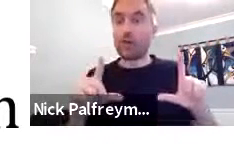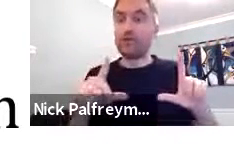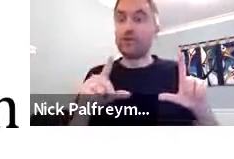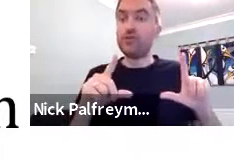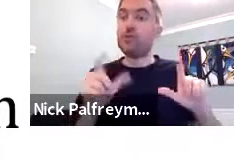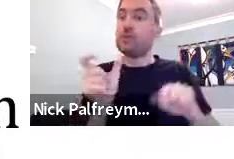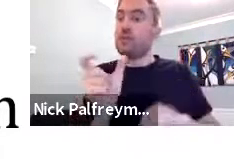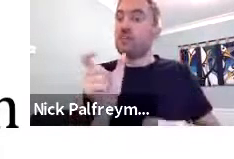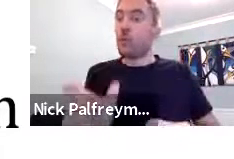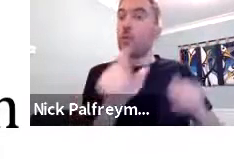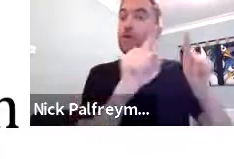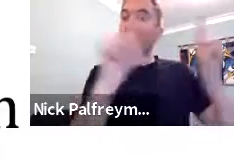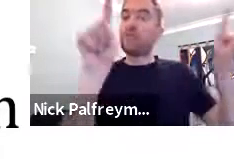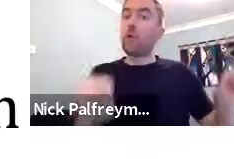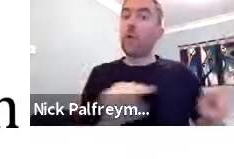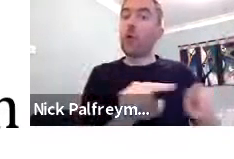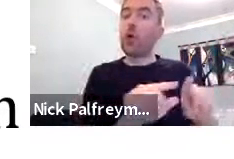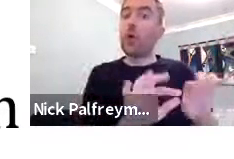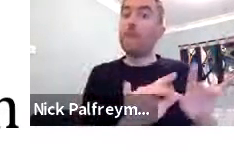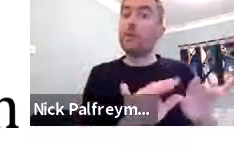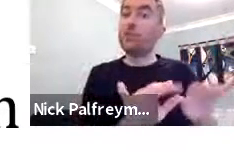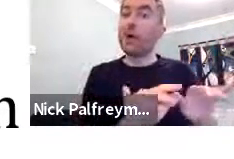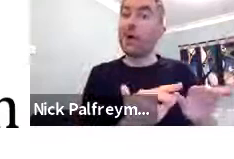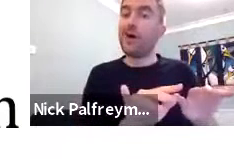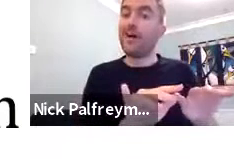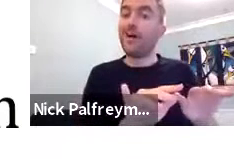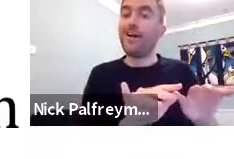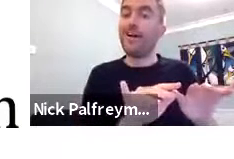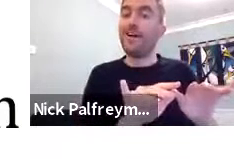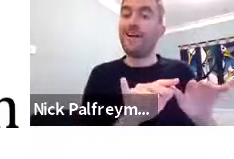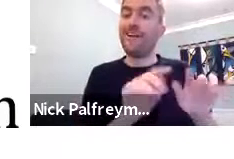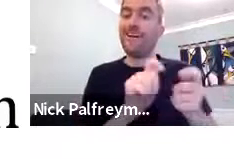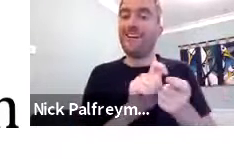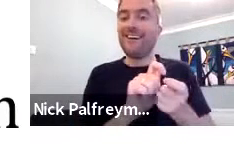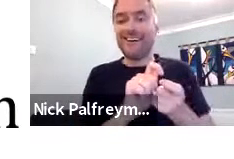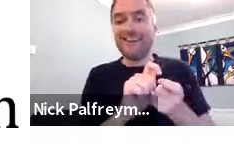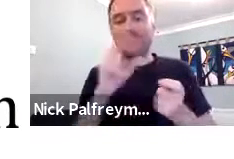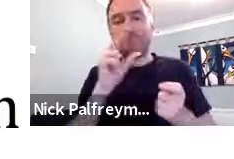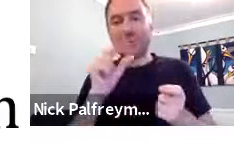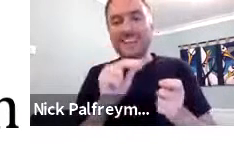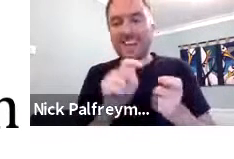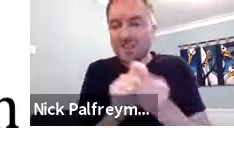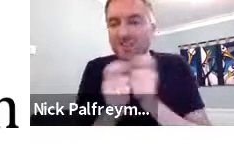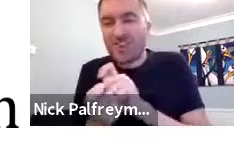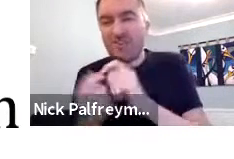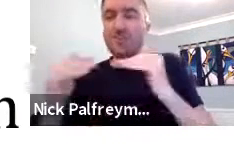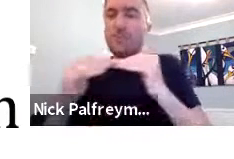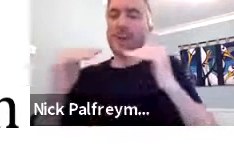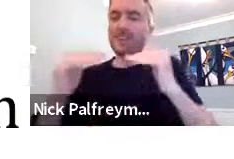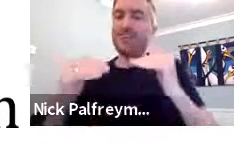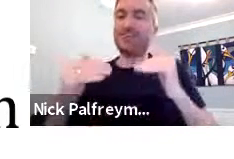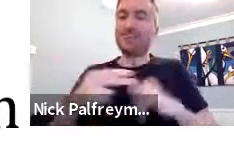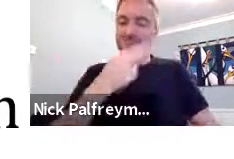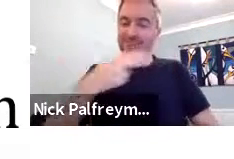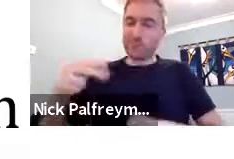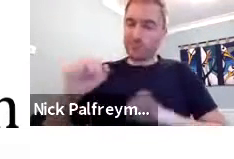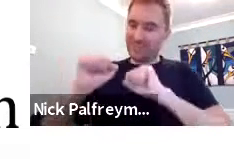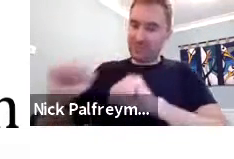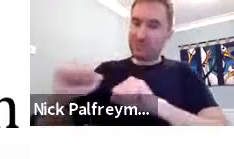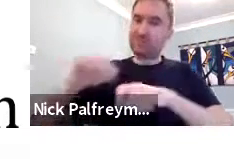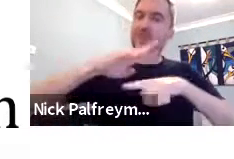way. So, you think about Indonesian-spoken language, the word for computer has been taken.